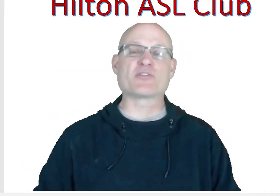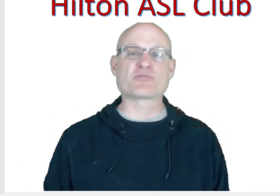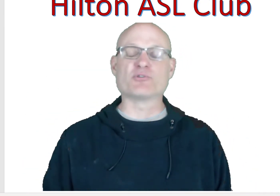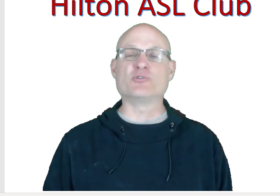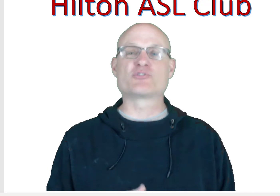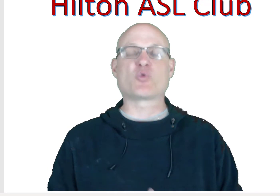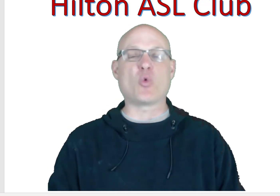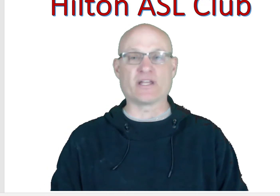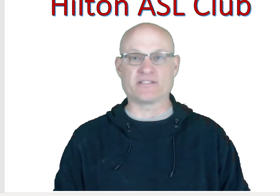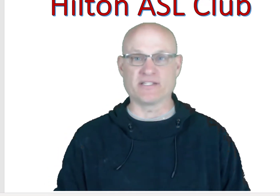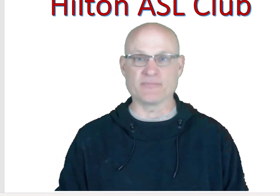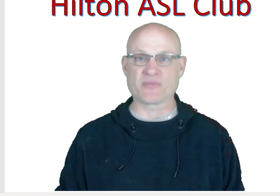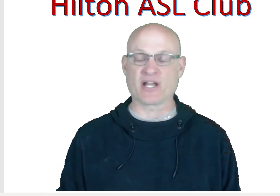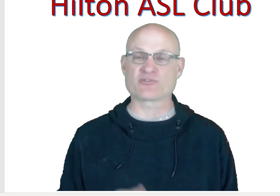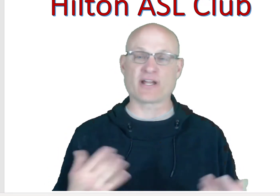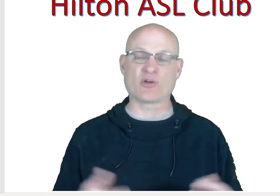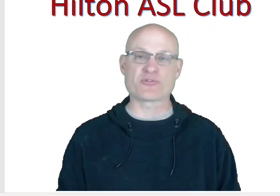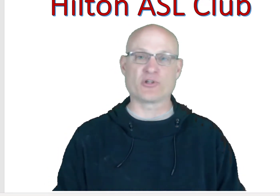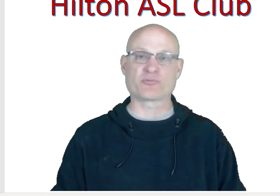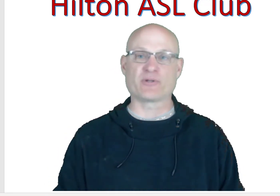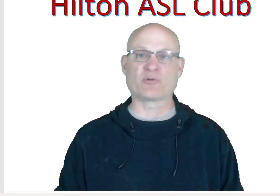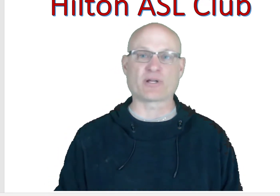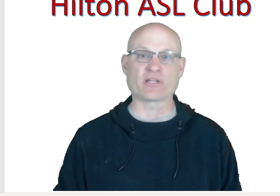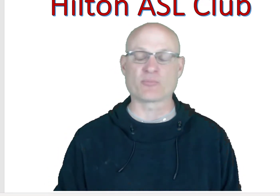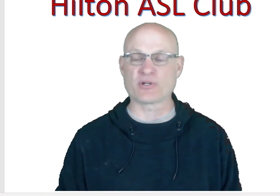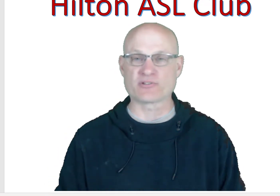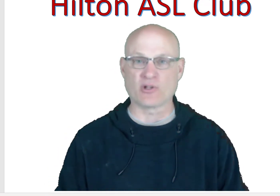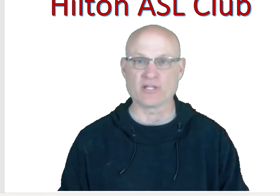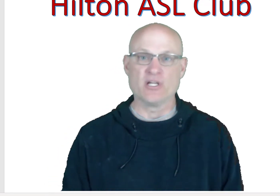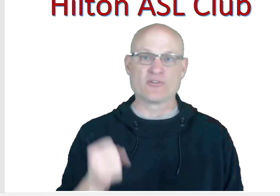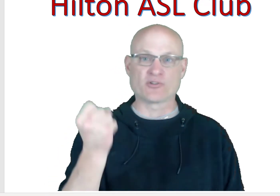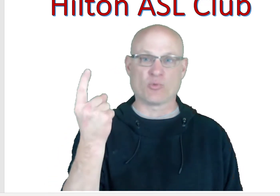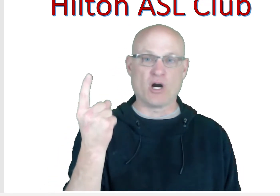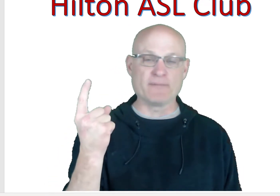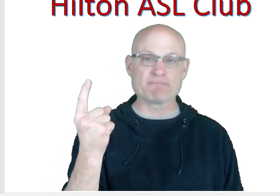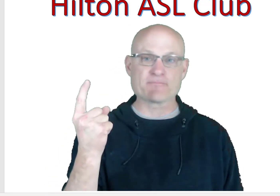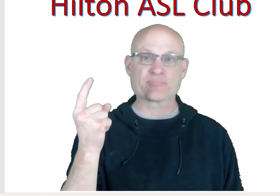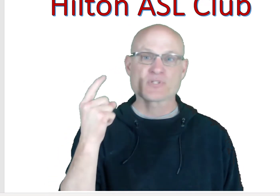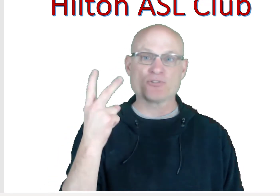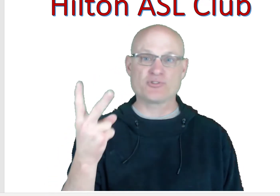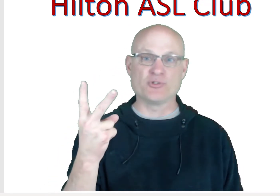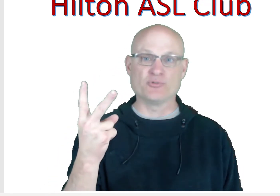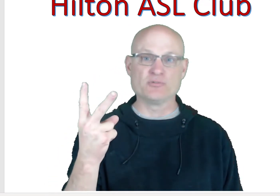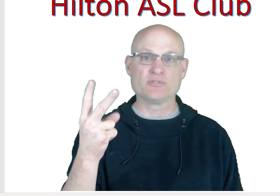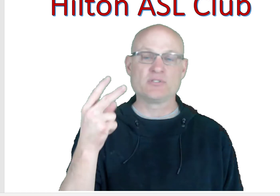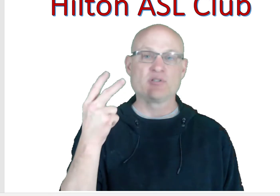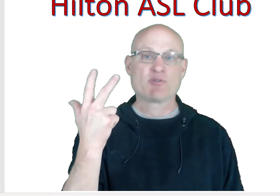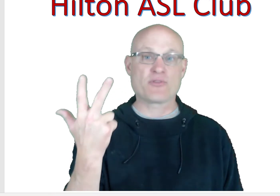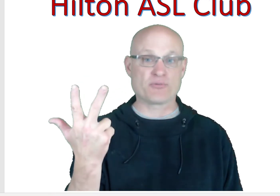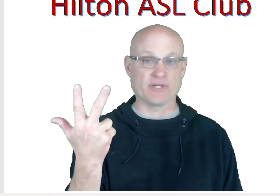through 20? And I'll try to go through those pretty quickly or pretty slowly. So, it's 1, 2, 3,